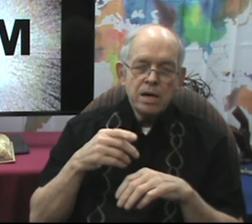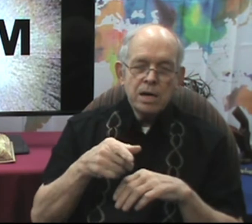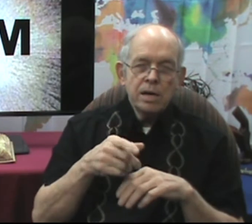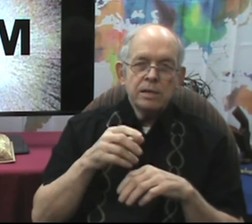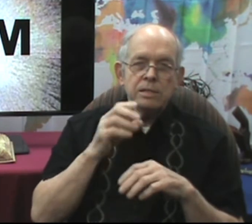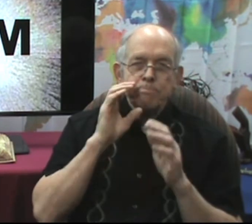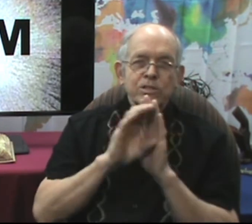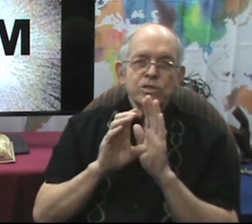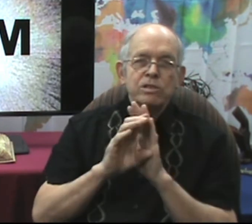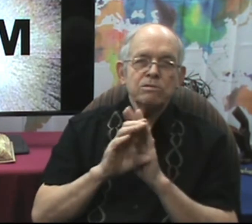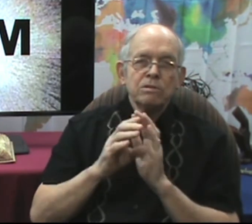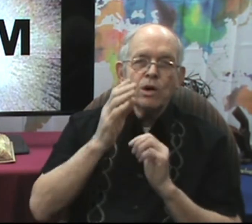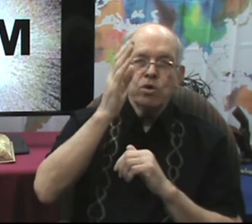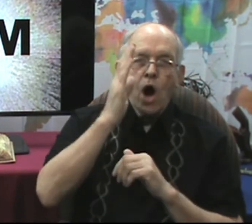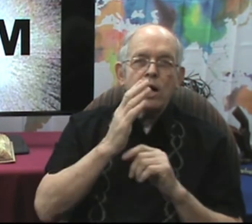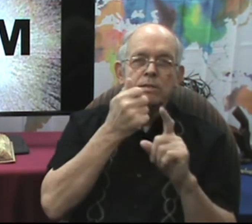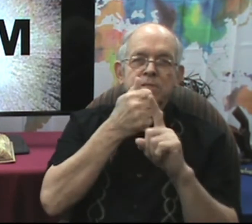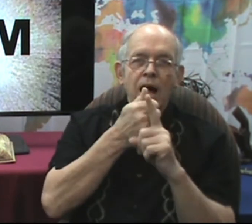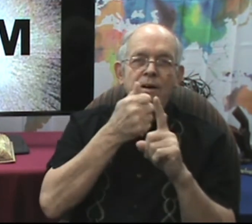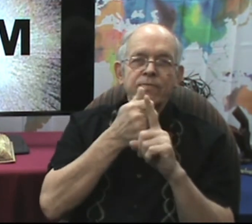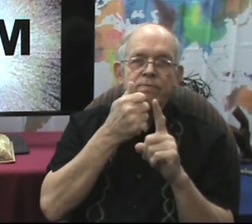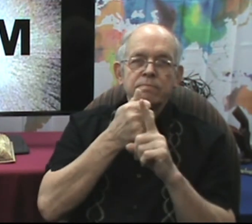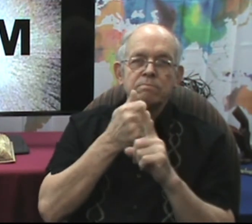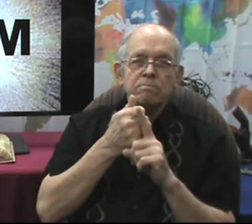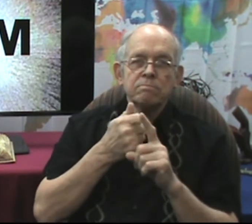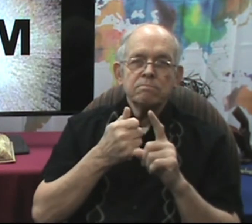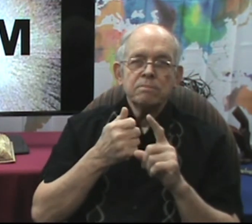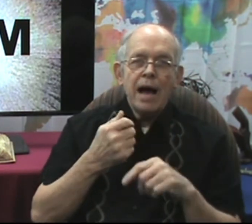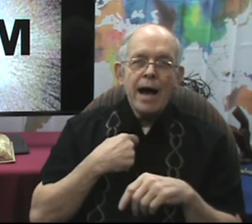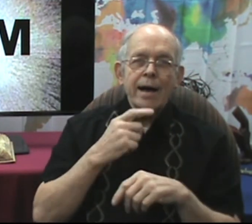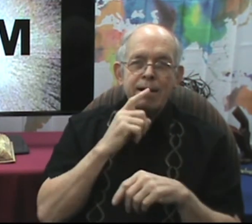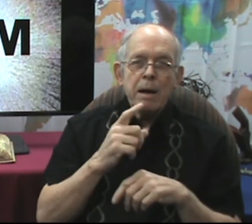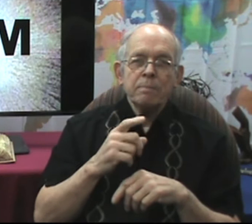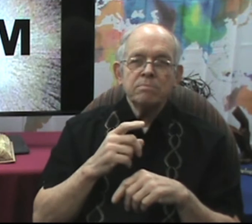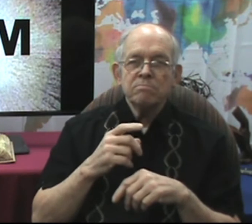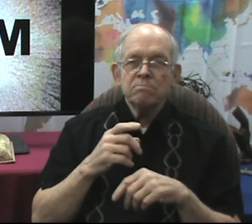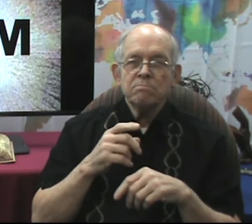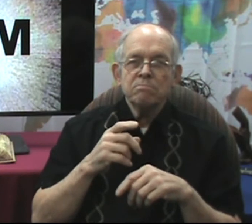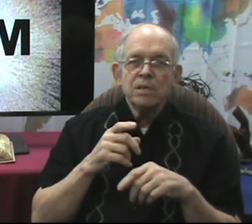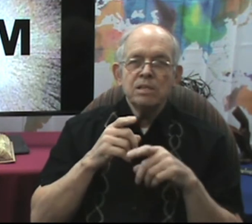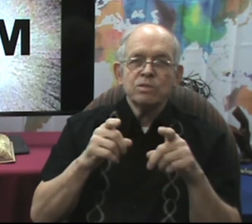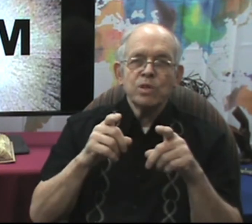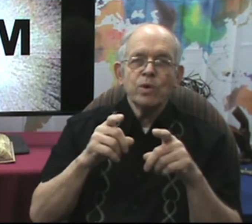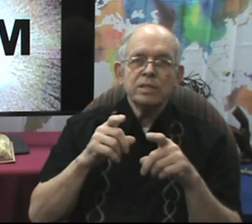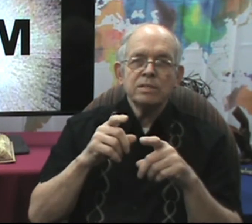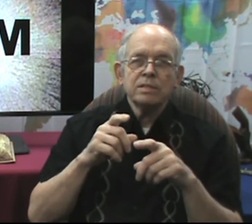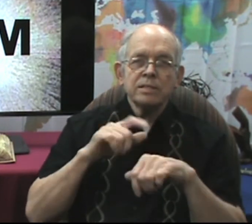Heaven came down and I am the Messiah's